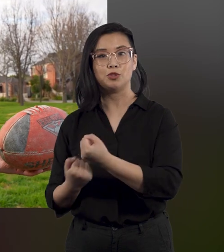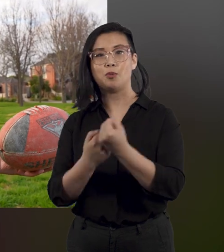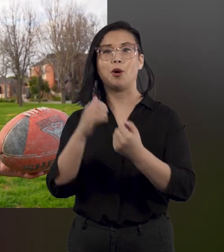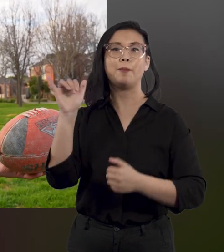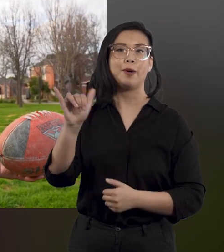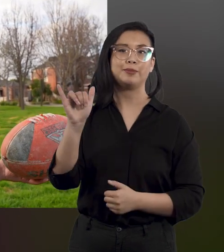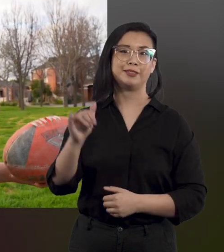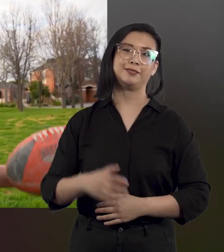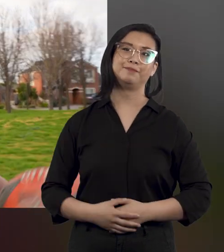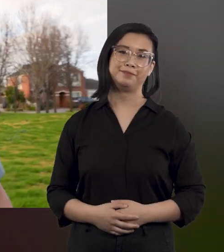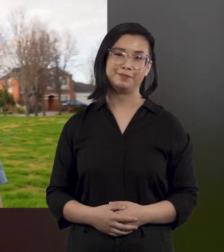and I support the Bombers.